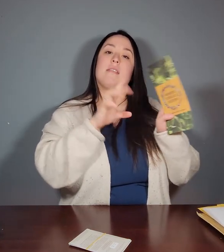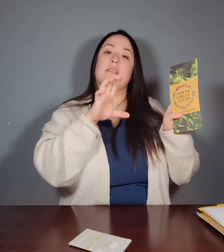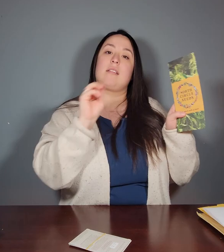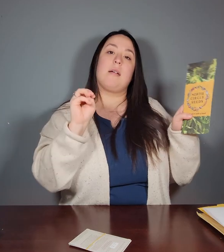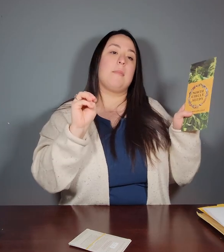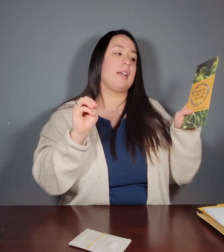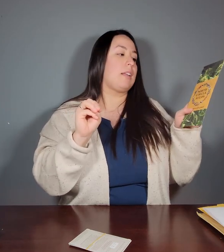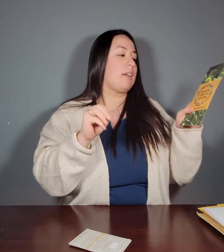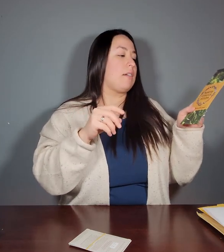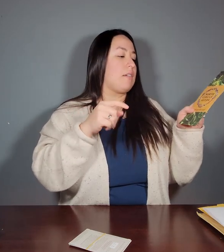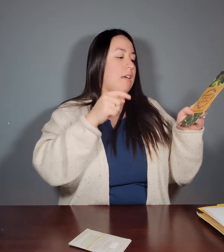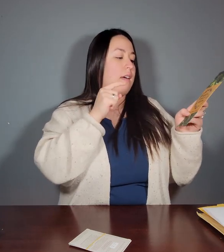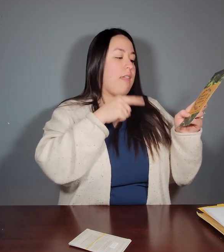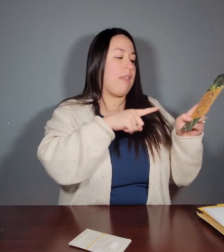So this company,